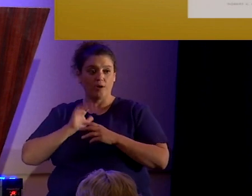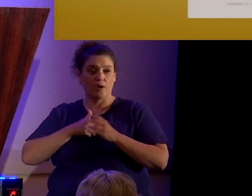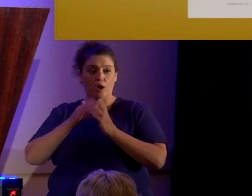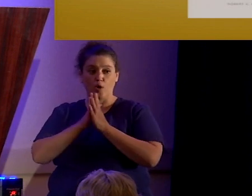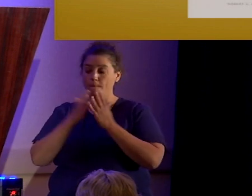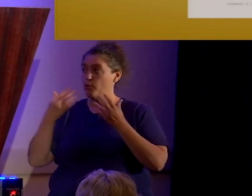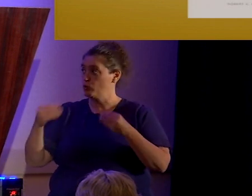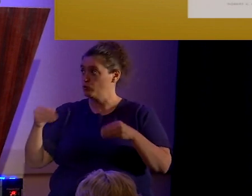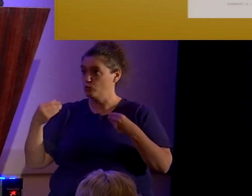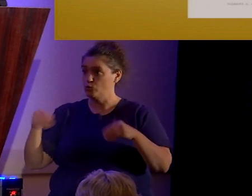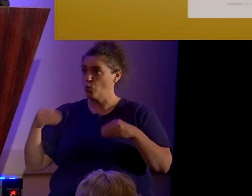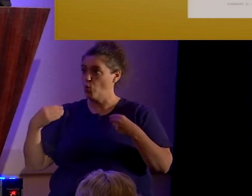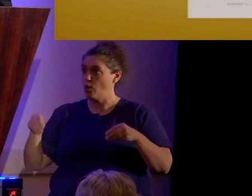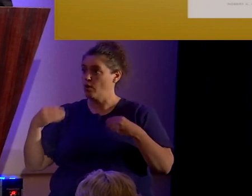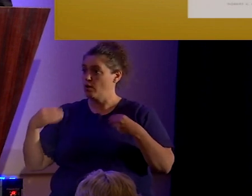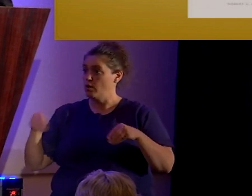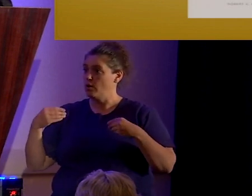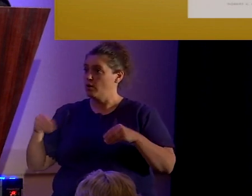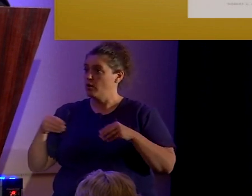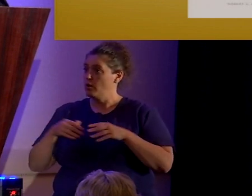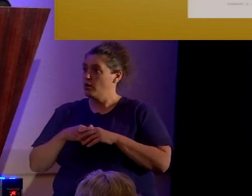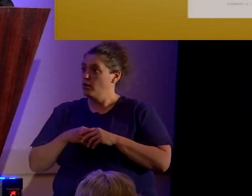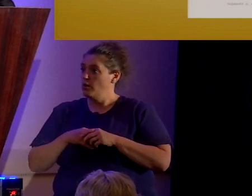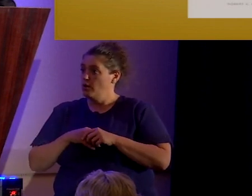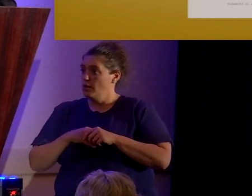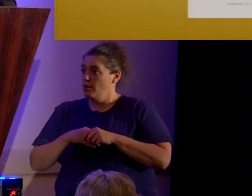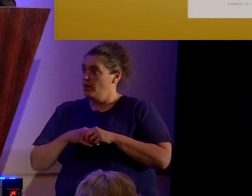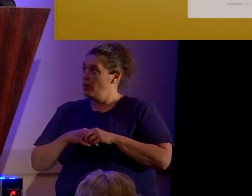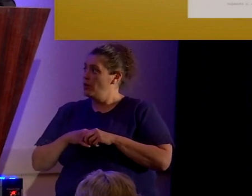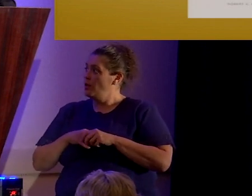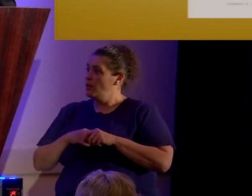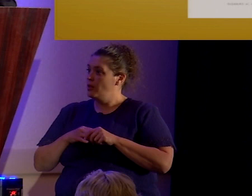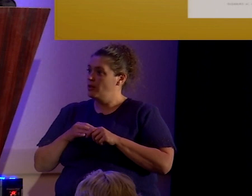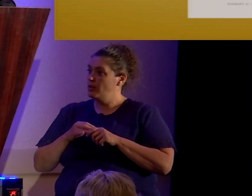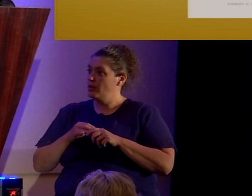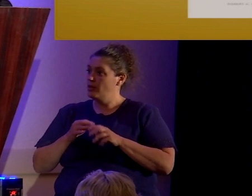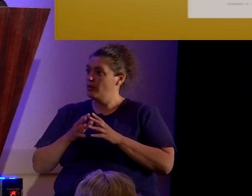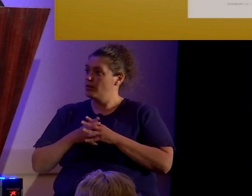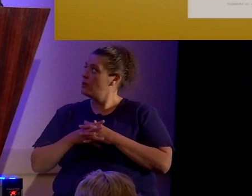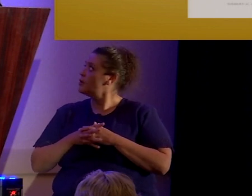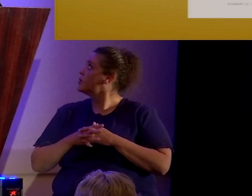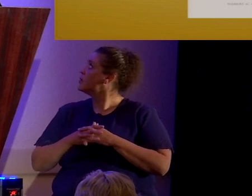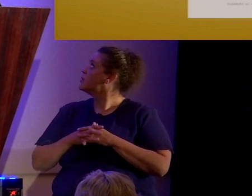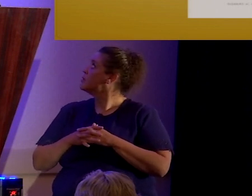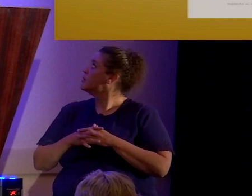from, oh dear me,